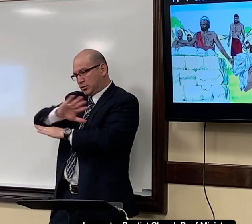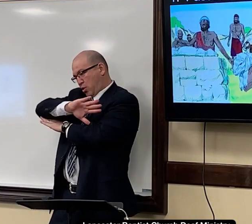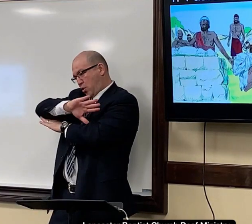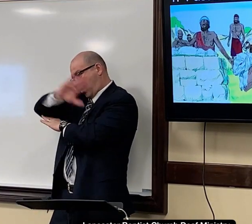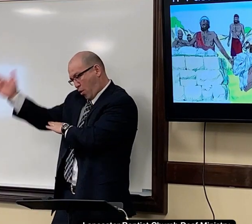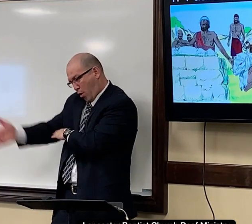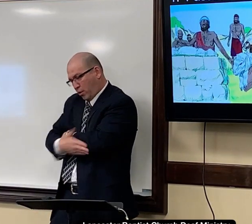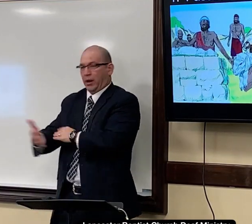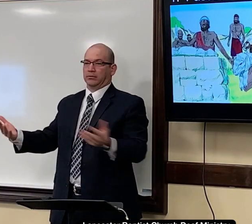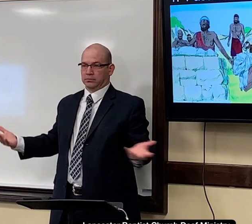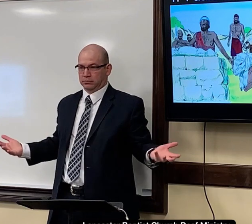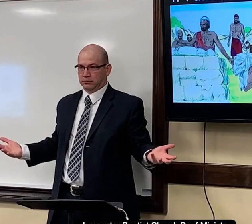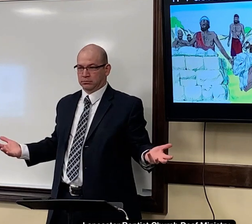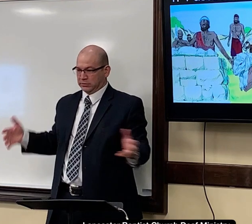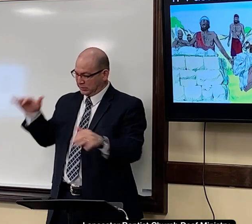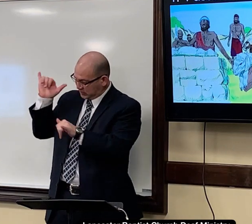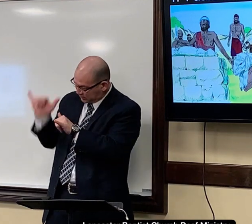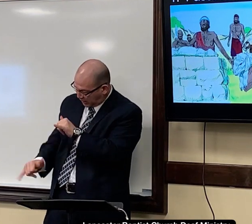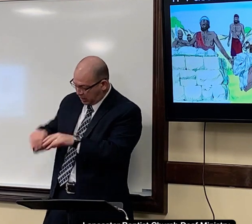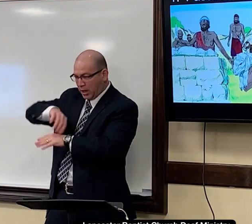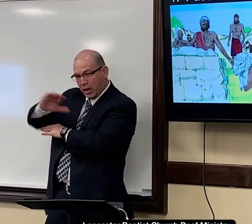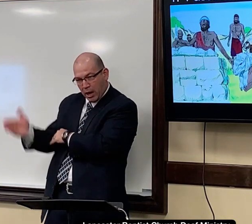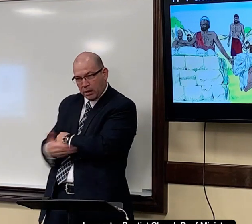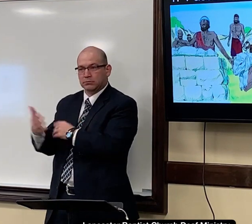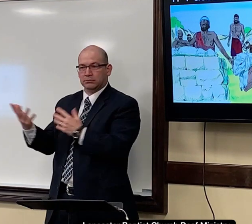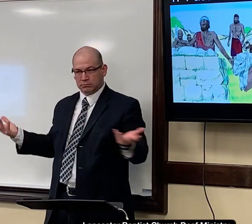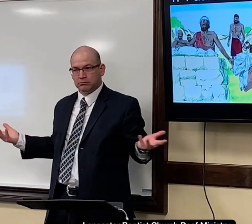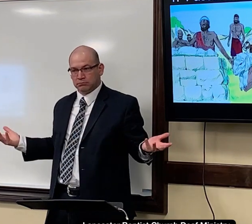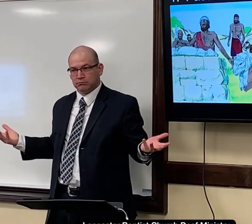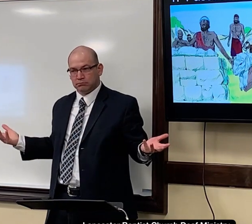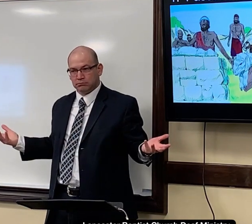house and stay in your house all night